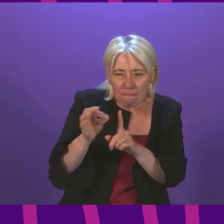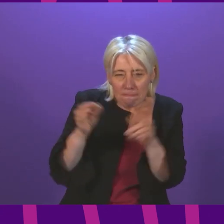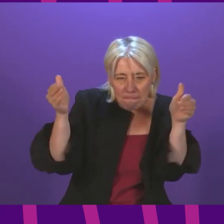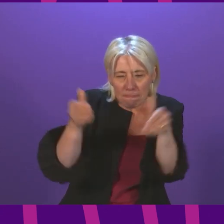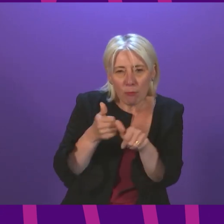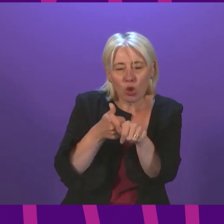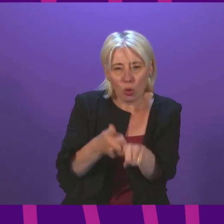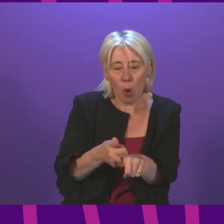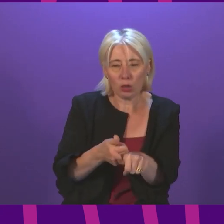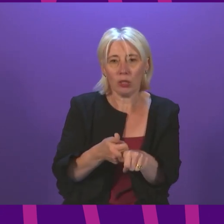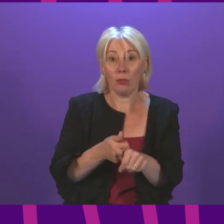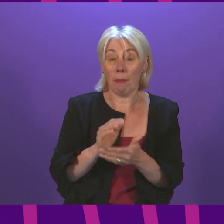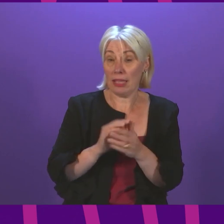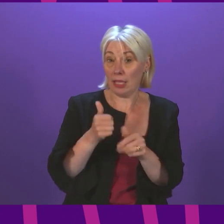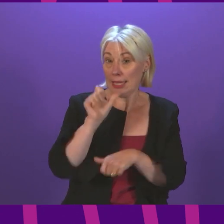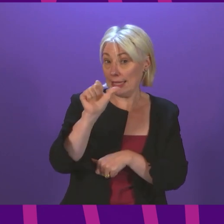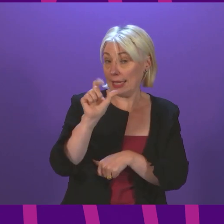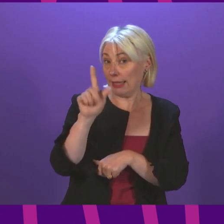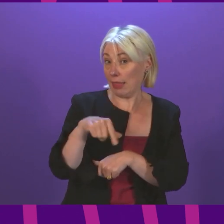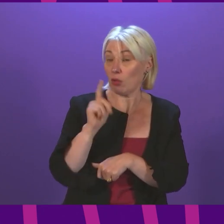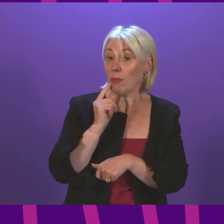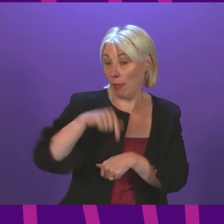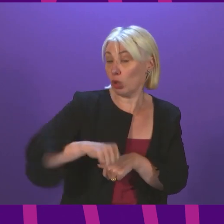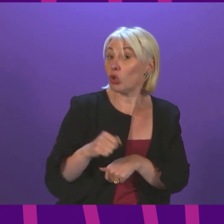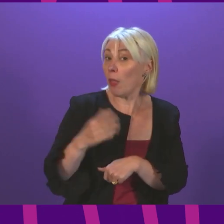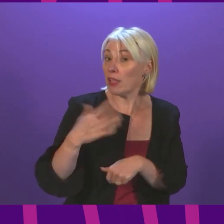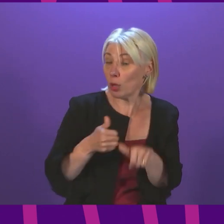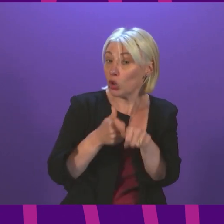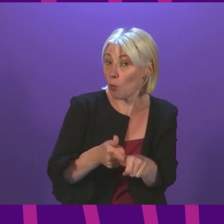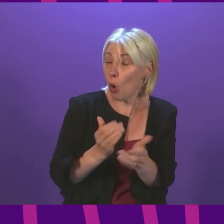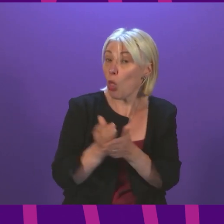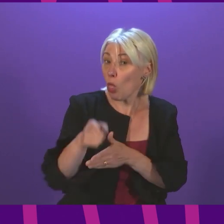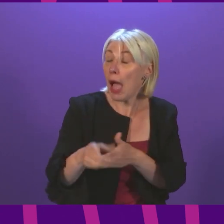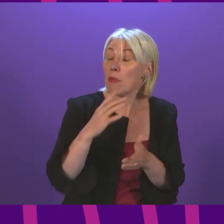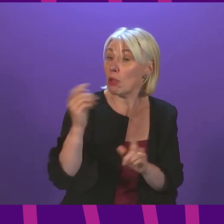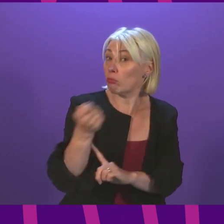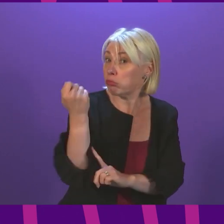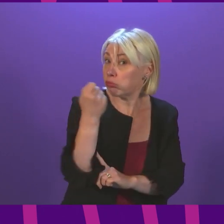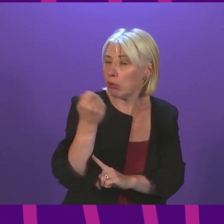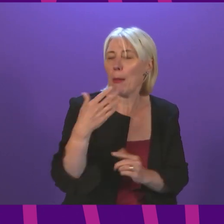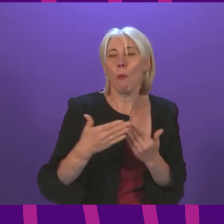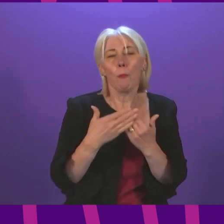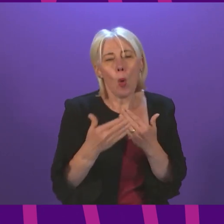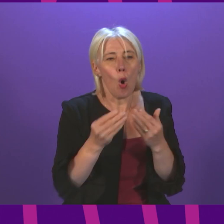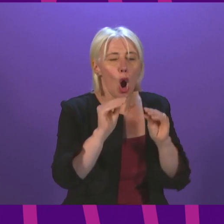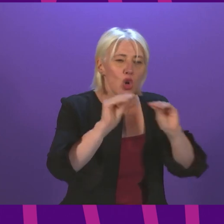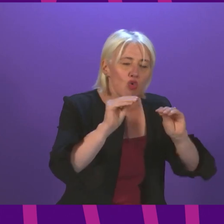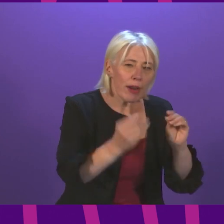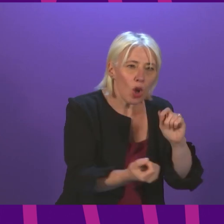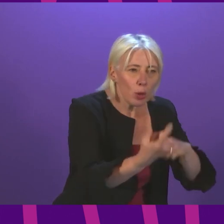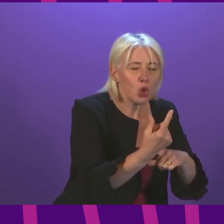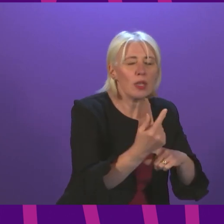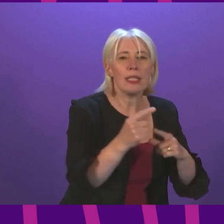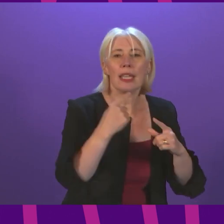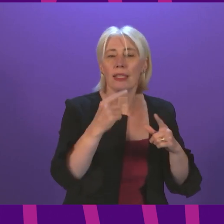That's already helped support over 6,000 people in Scotland alone. What we desperately need to see is more training opportunities provided